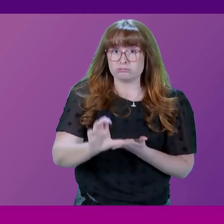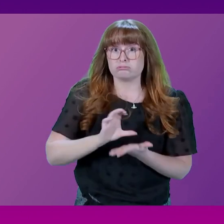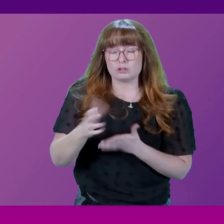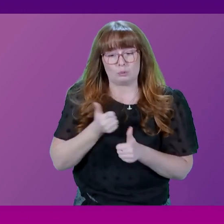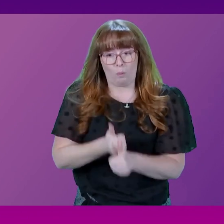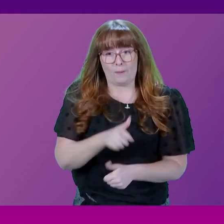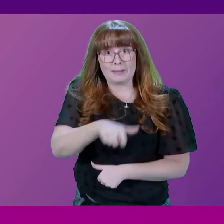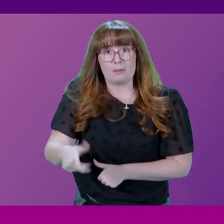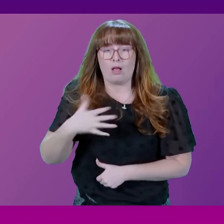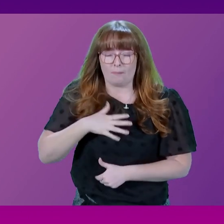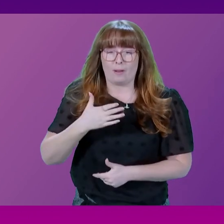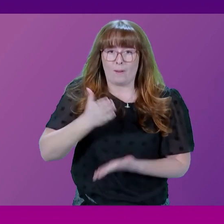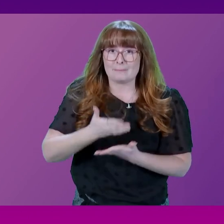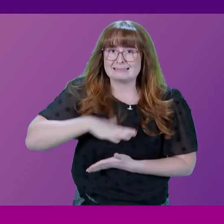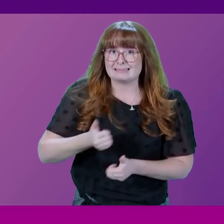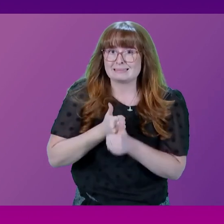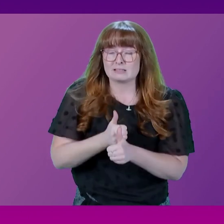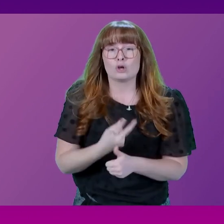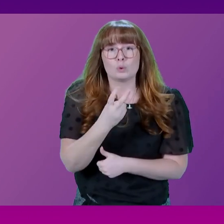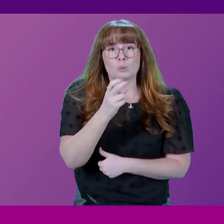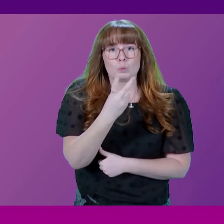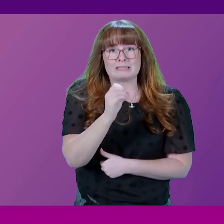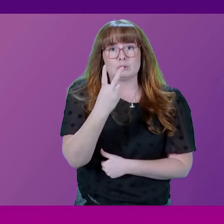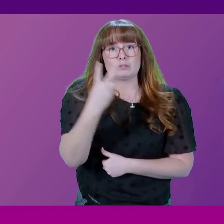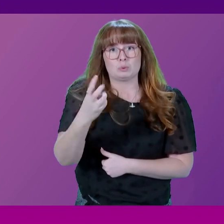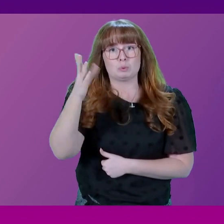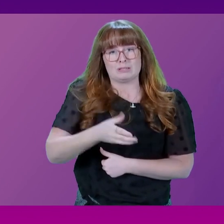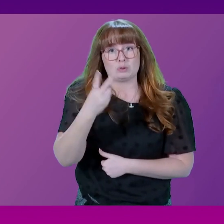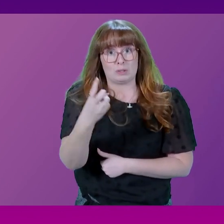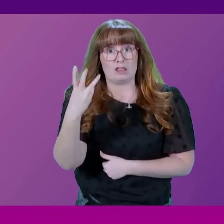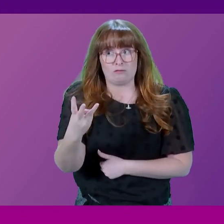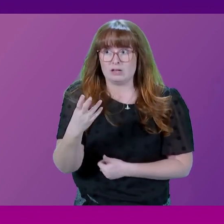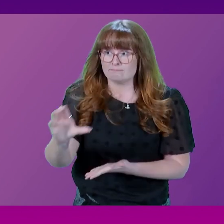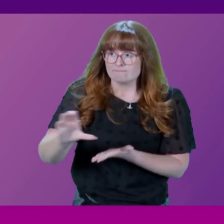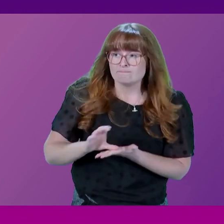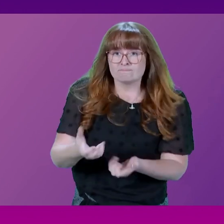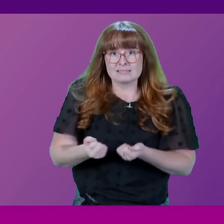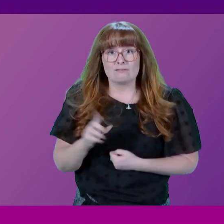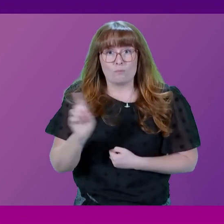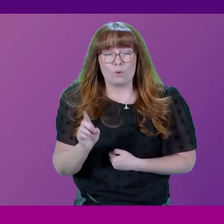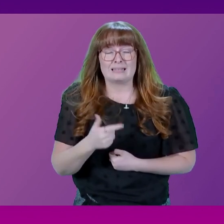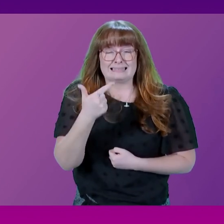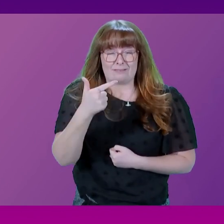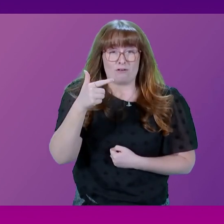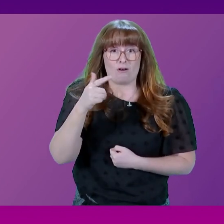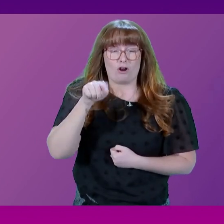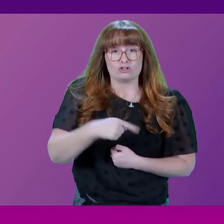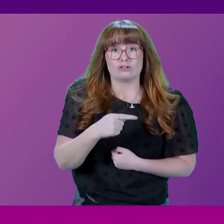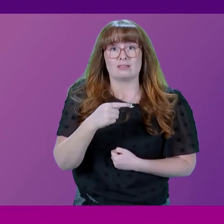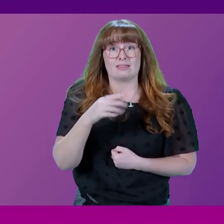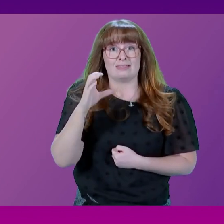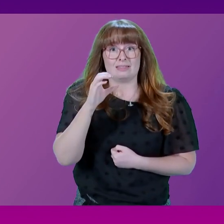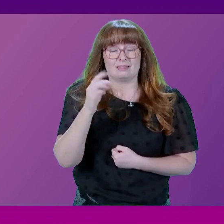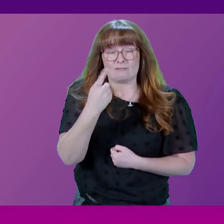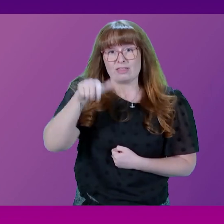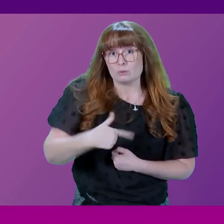people who need assistance. In 2022-23 it received almost 370,000 applications, hundreds